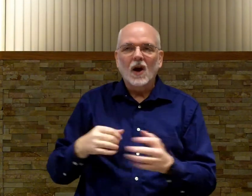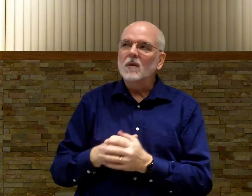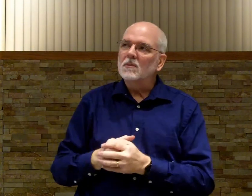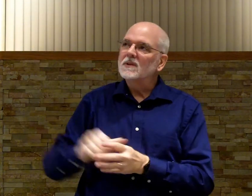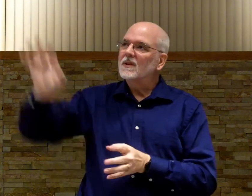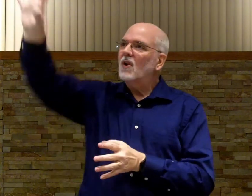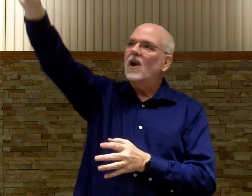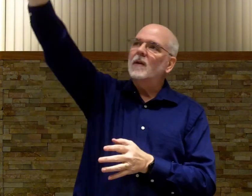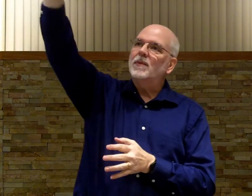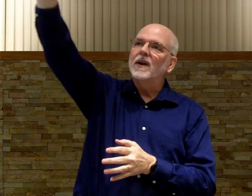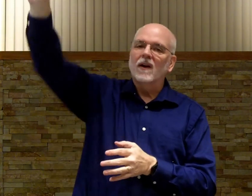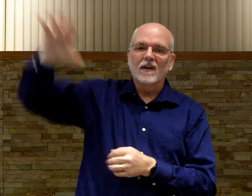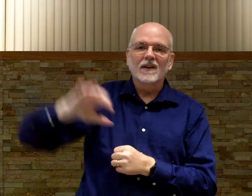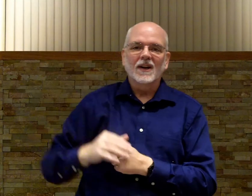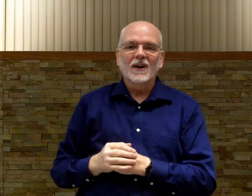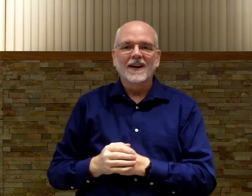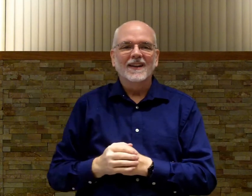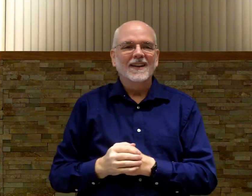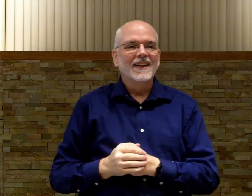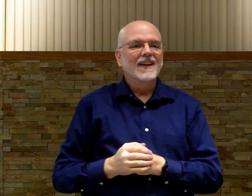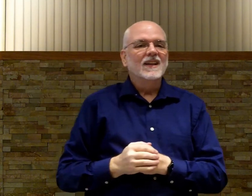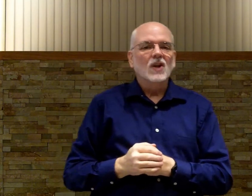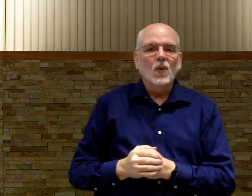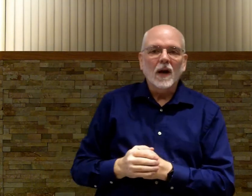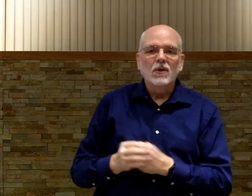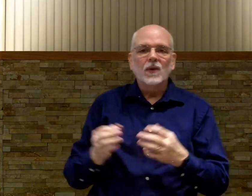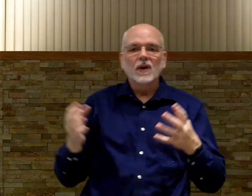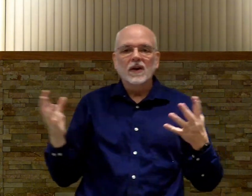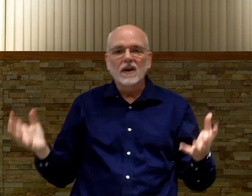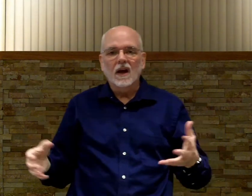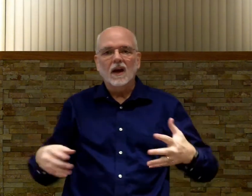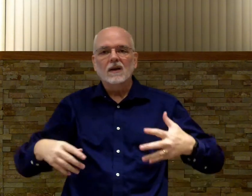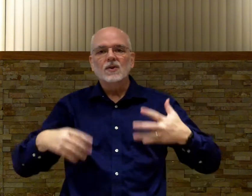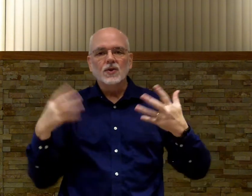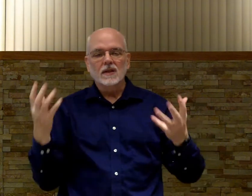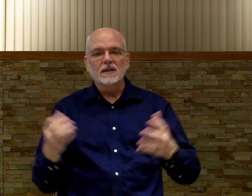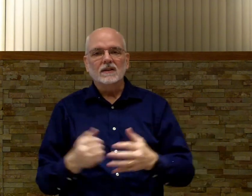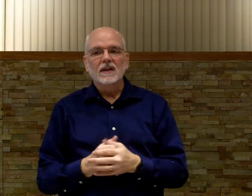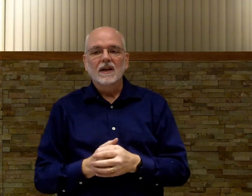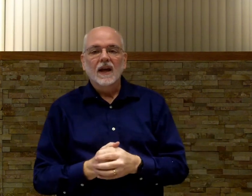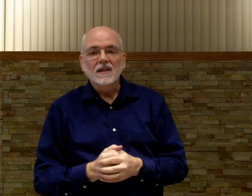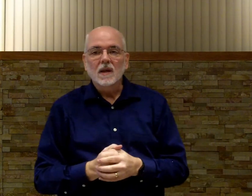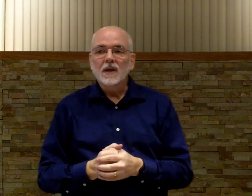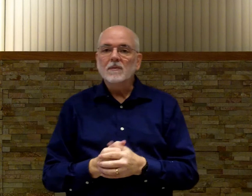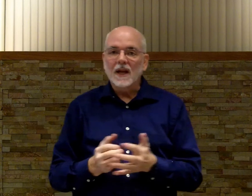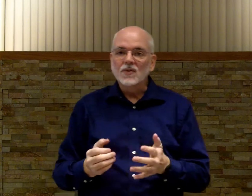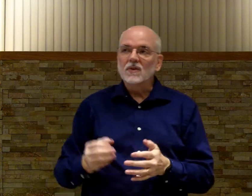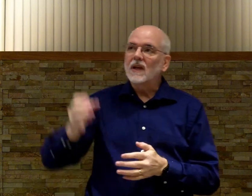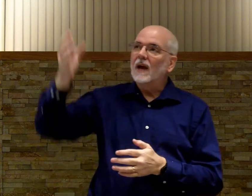arms. They're all up there. All right? So, when I'm referring to God or Jesus, and sometimes angels, I